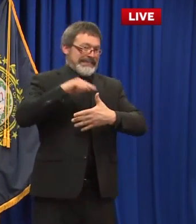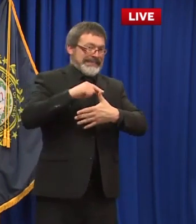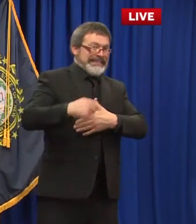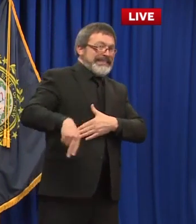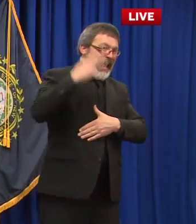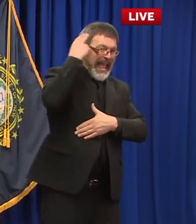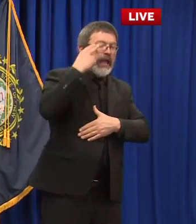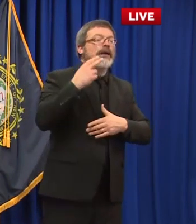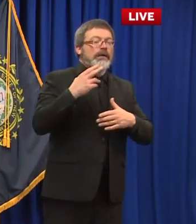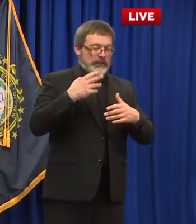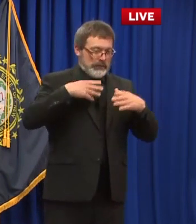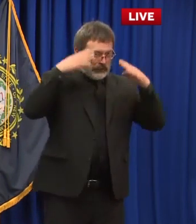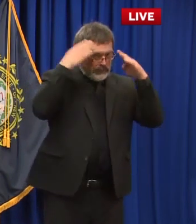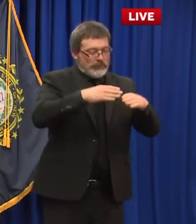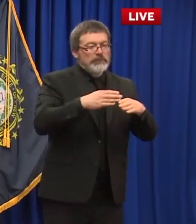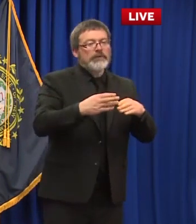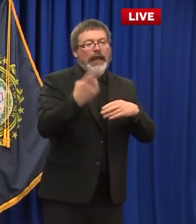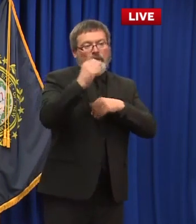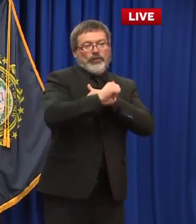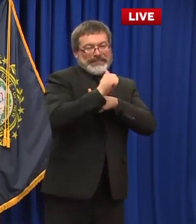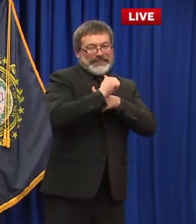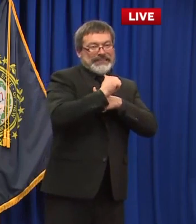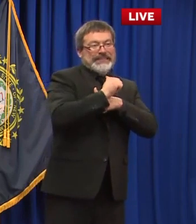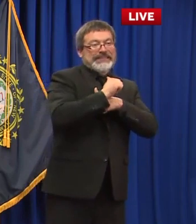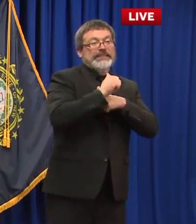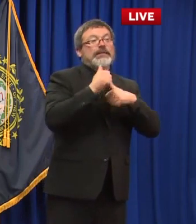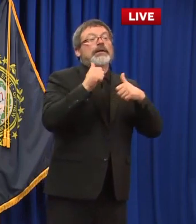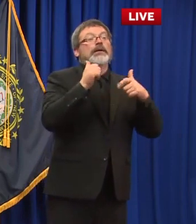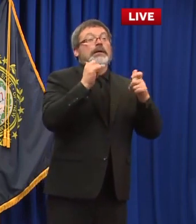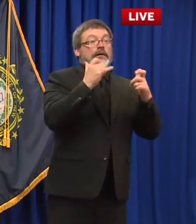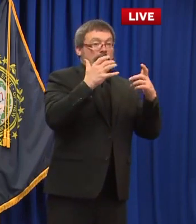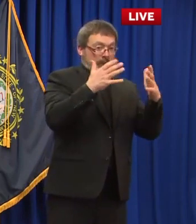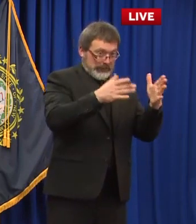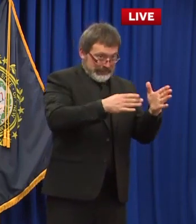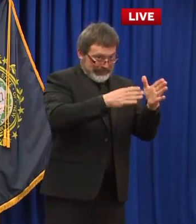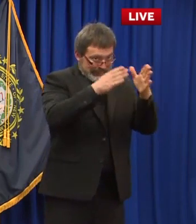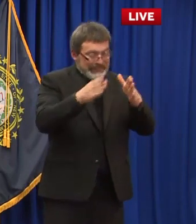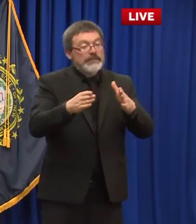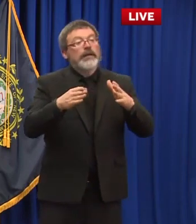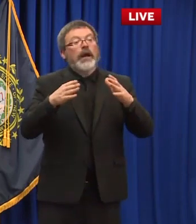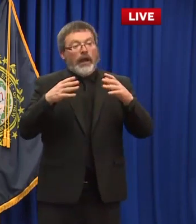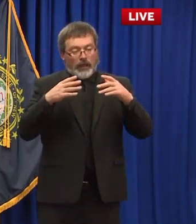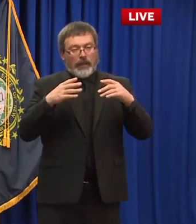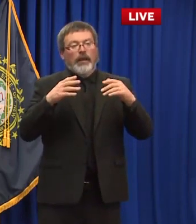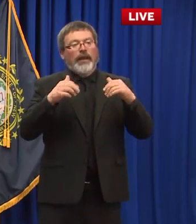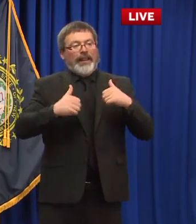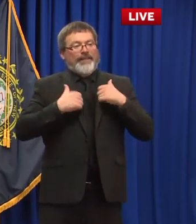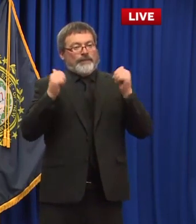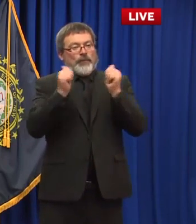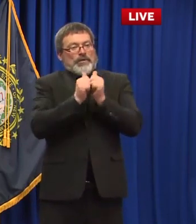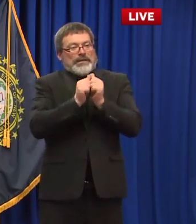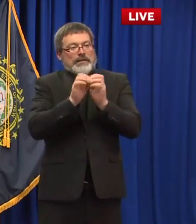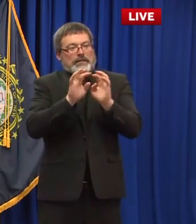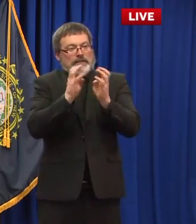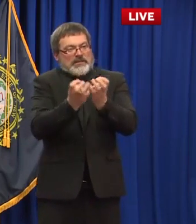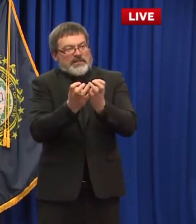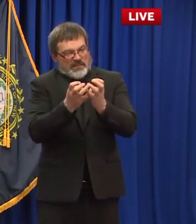outcomes which are people that are in congregate settings with underlying conditions which are nursing homes and assisted livings